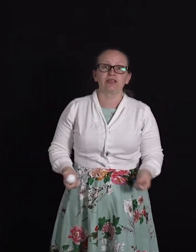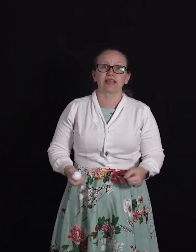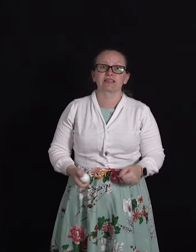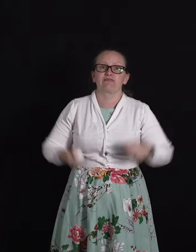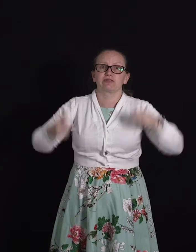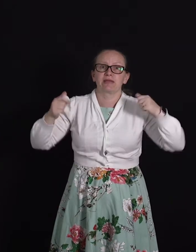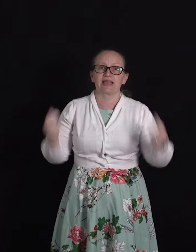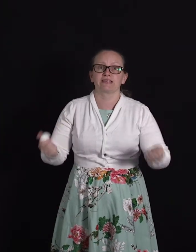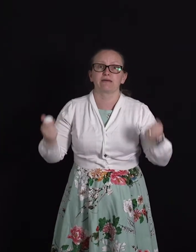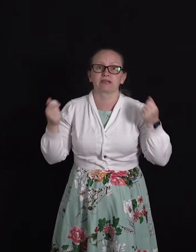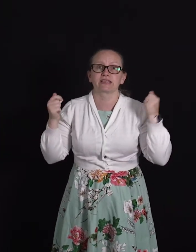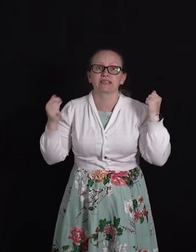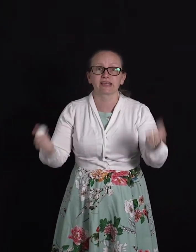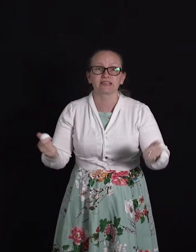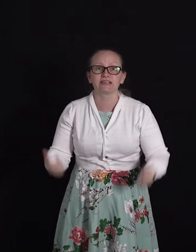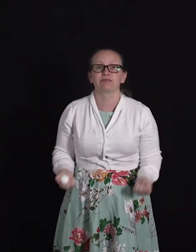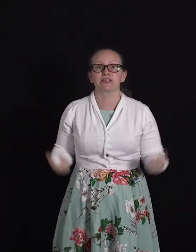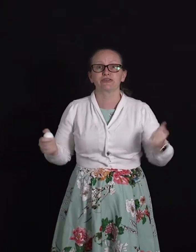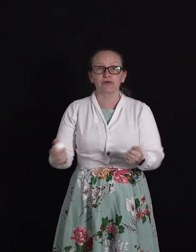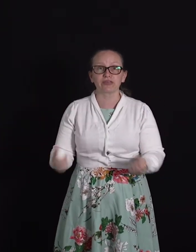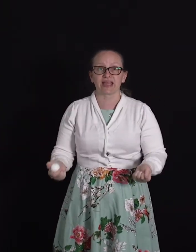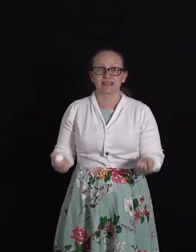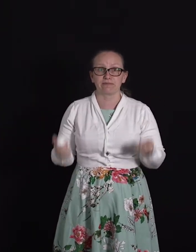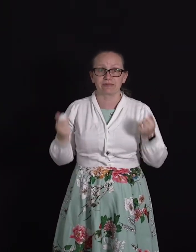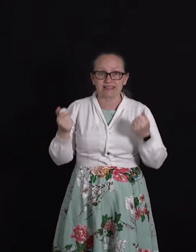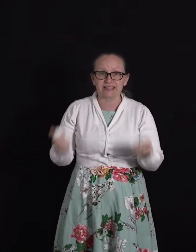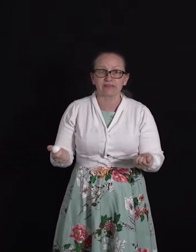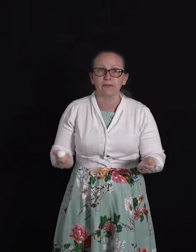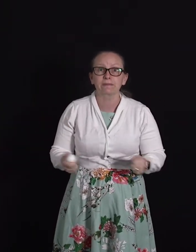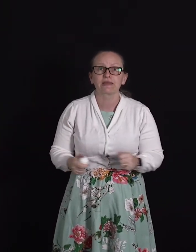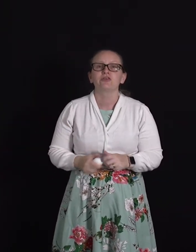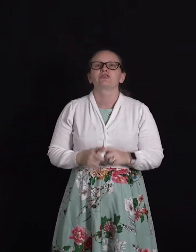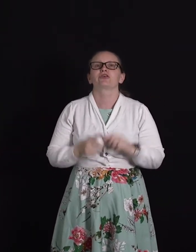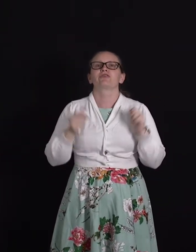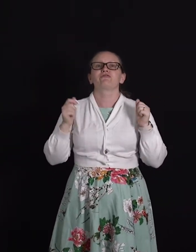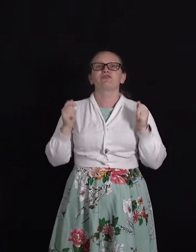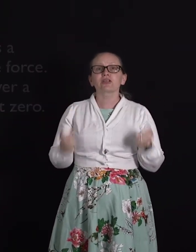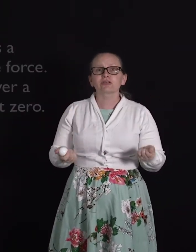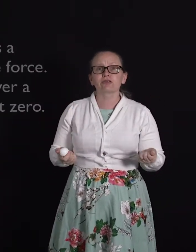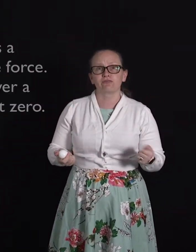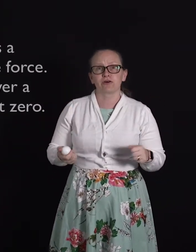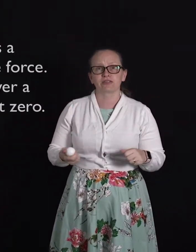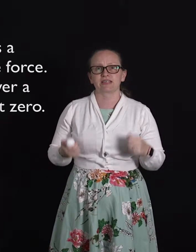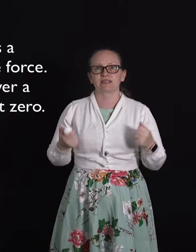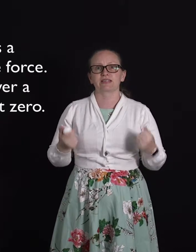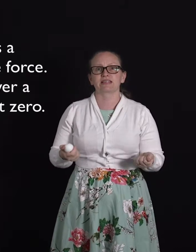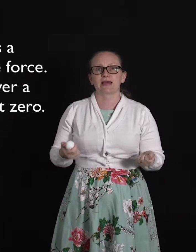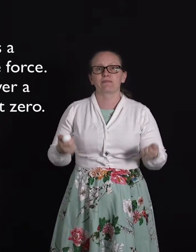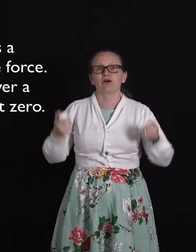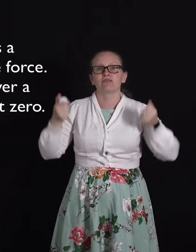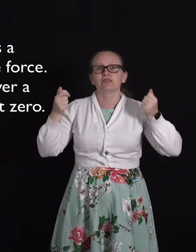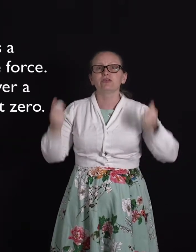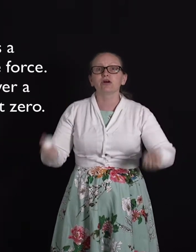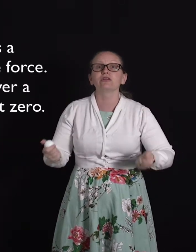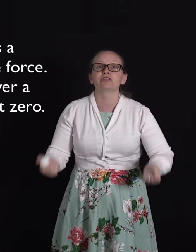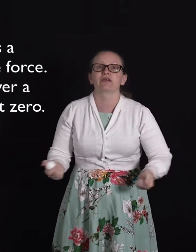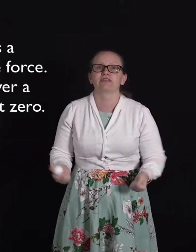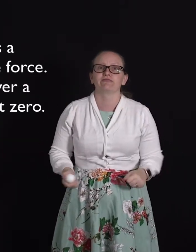negatives we end up with a negative we don't end up with zero. So the frictional force is an example of a non-conservative